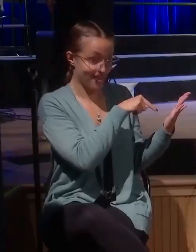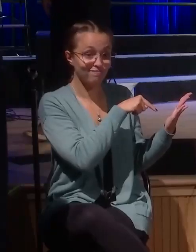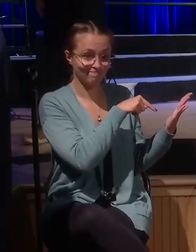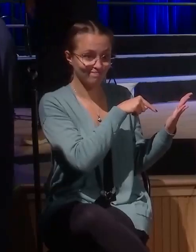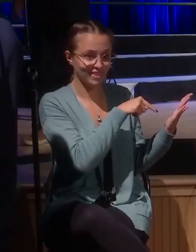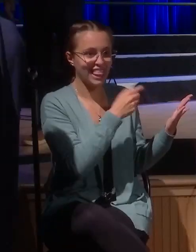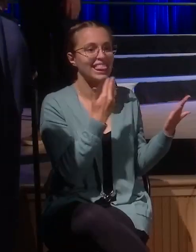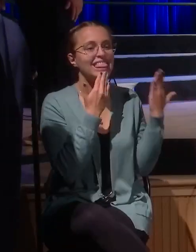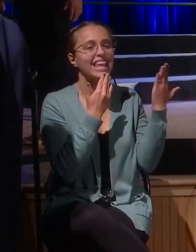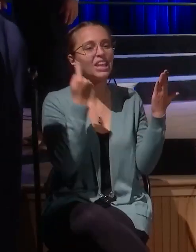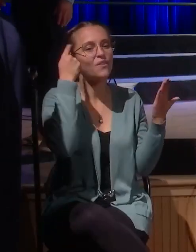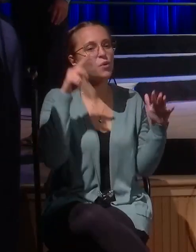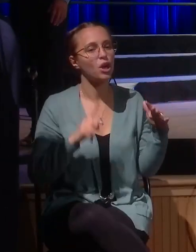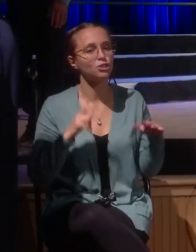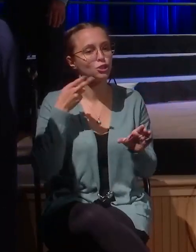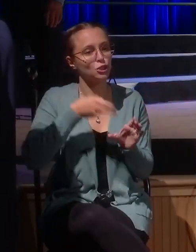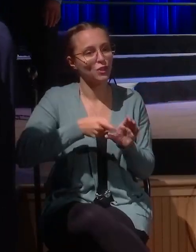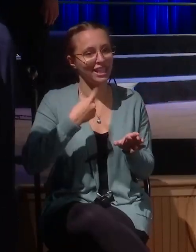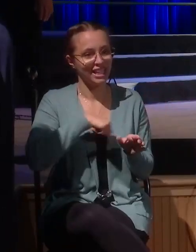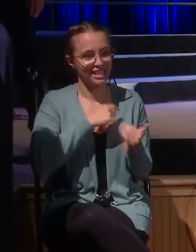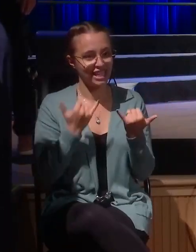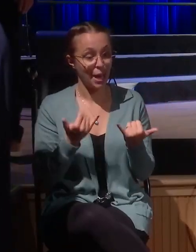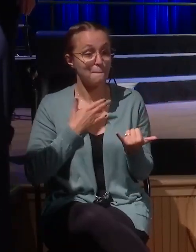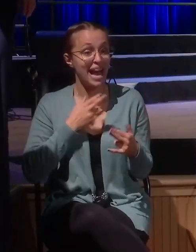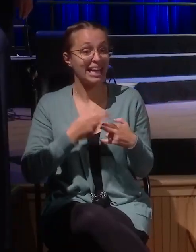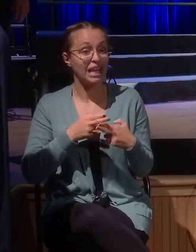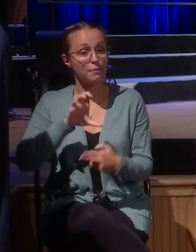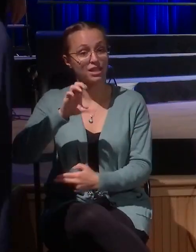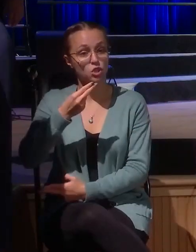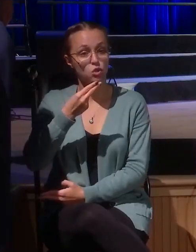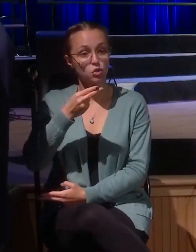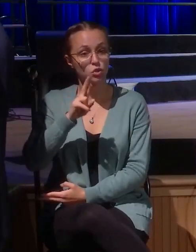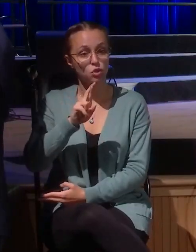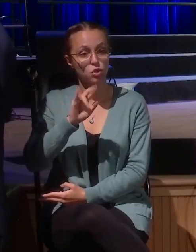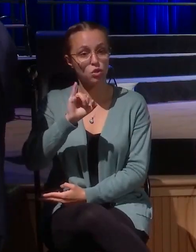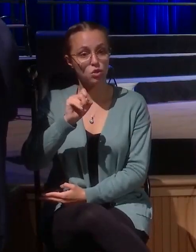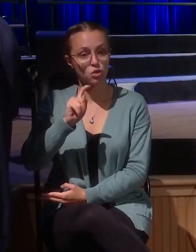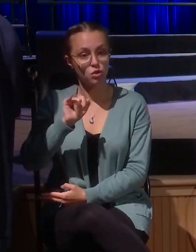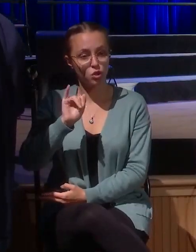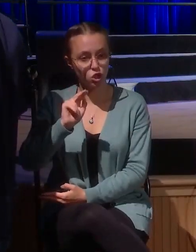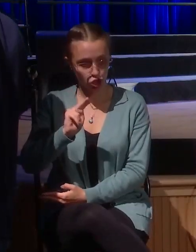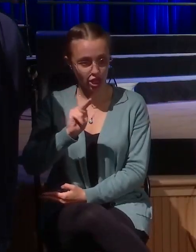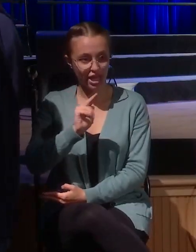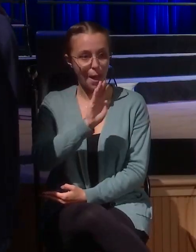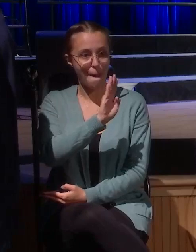My name's Christian Brower. I'm a children's pastor here at New Hope Church. That's enough out of you. Thank you.